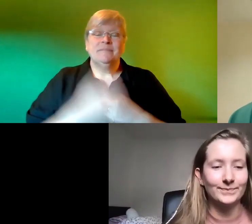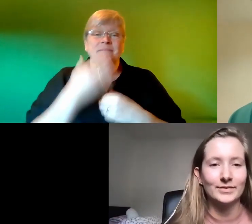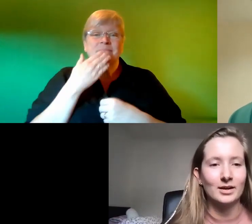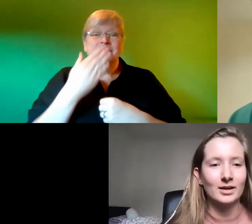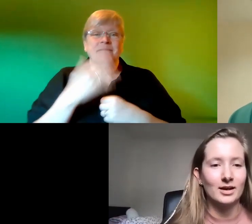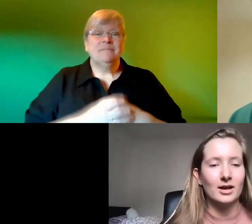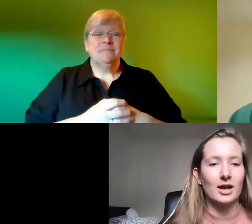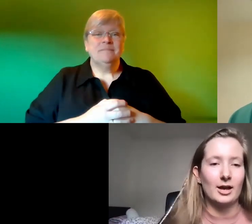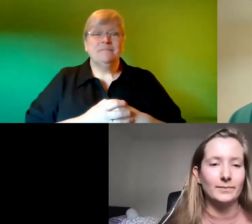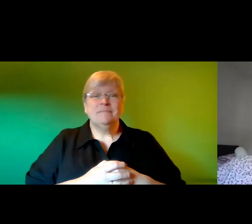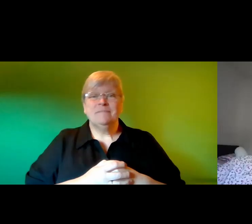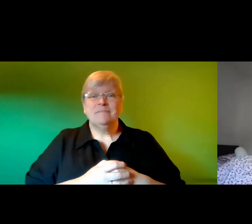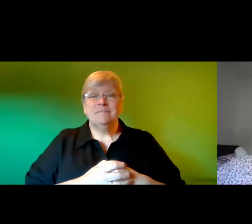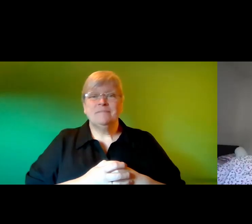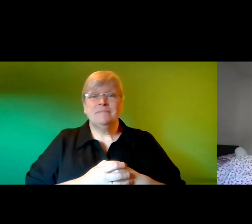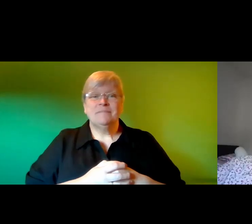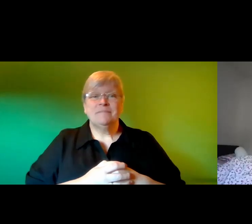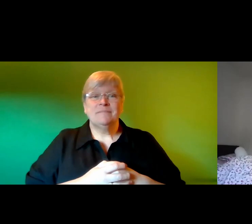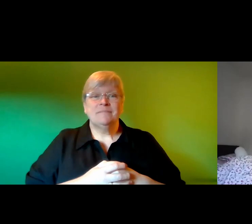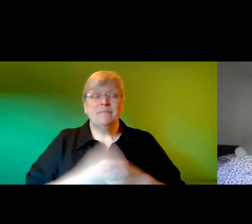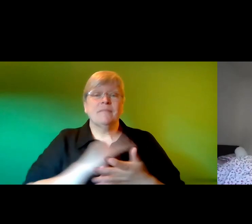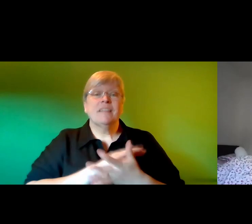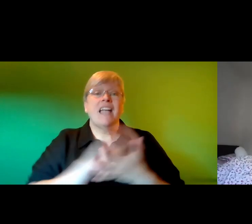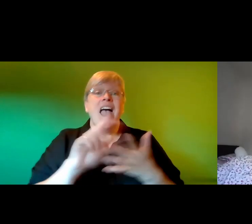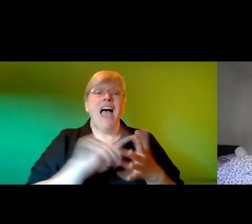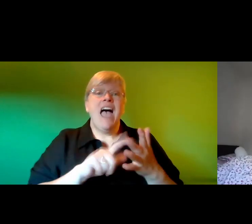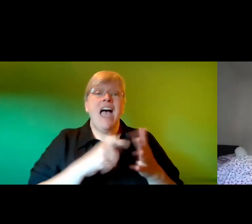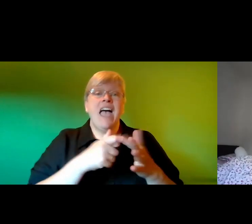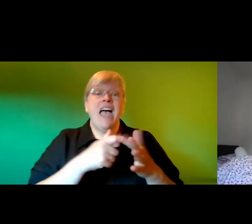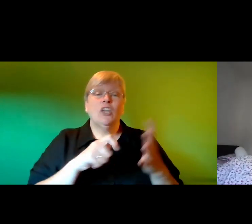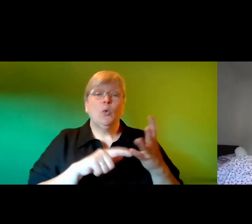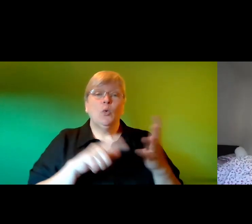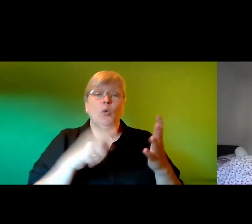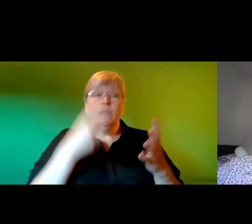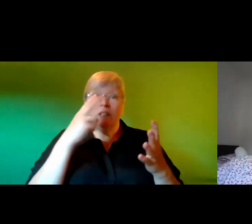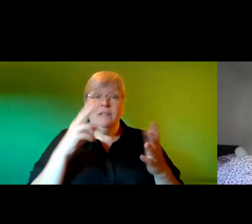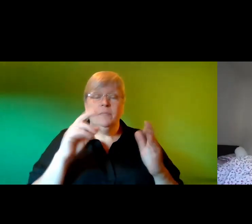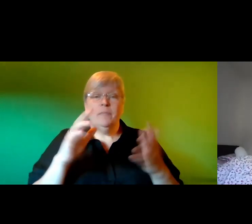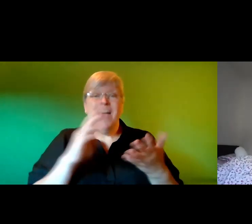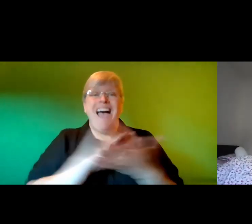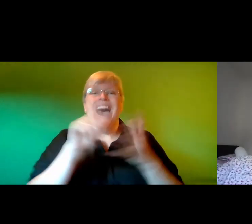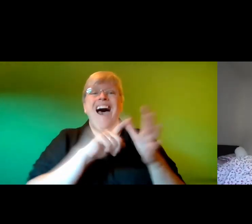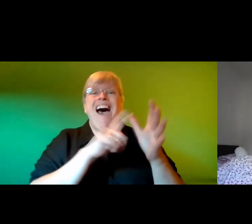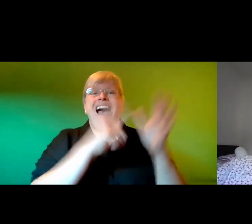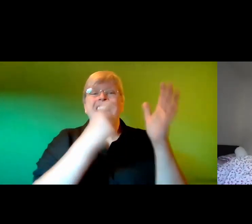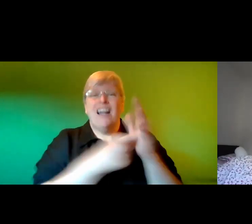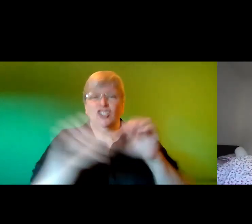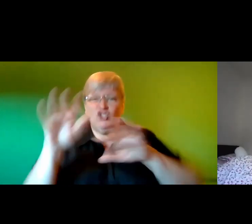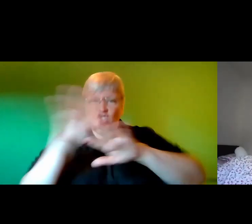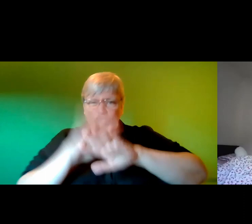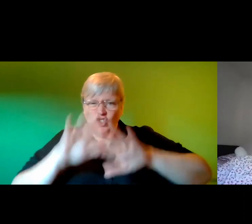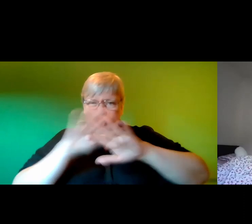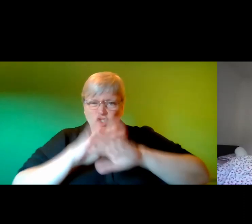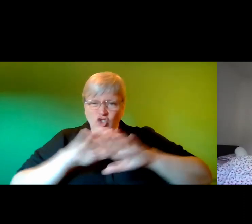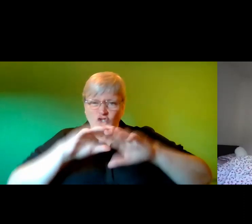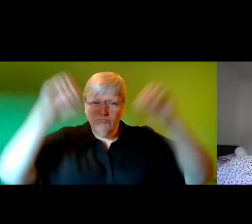um my haiku is called har the har consumes coasts street lights like